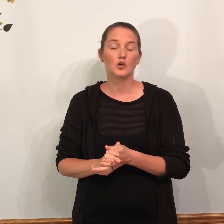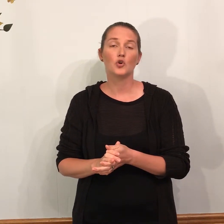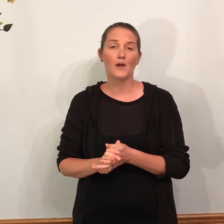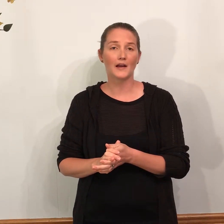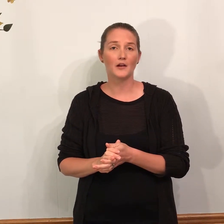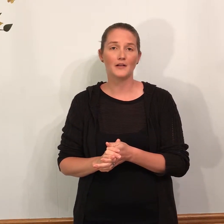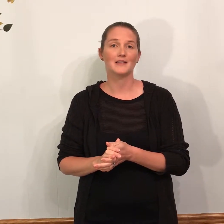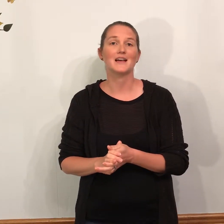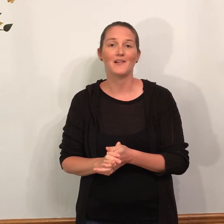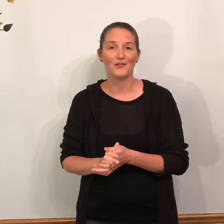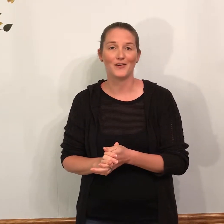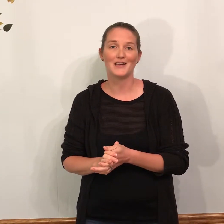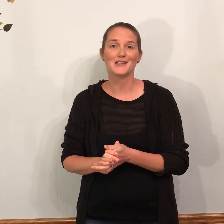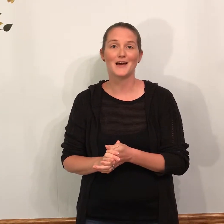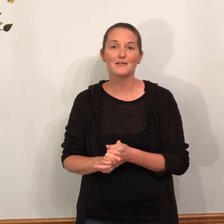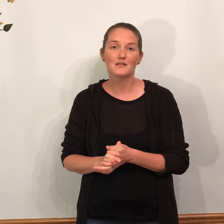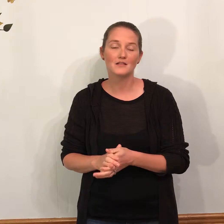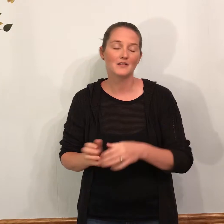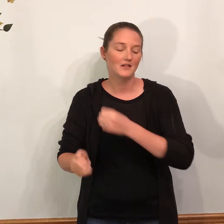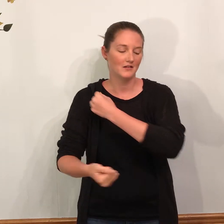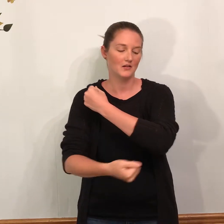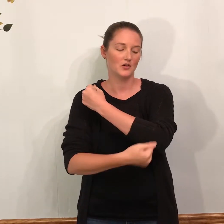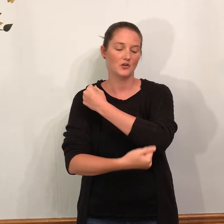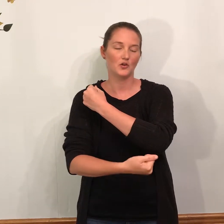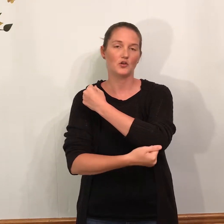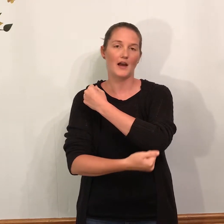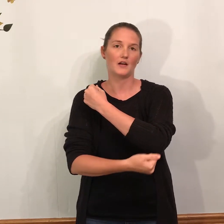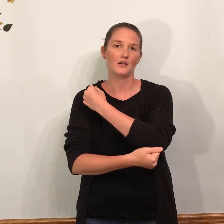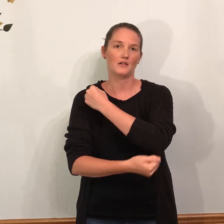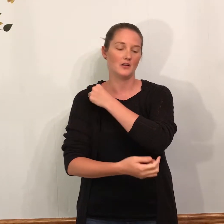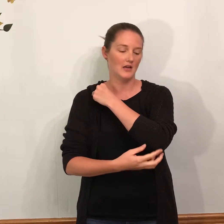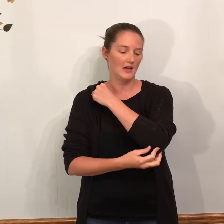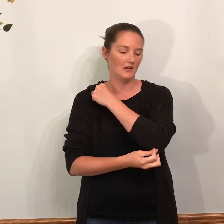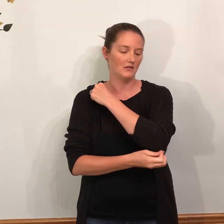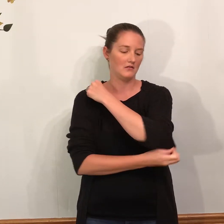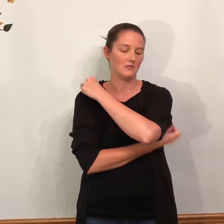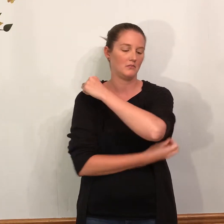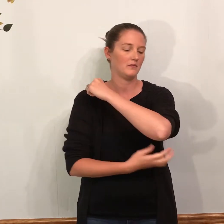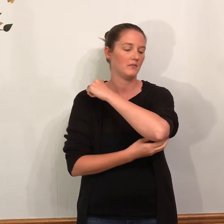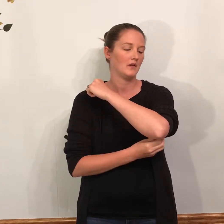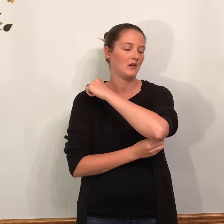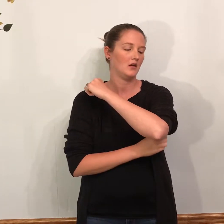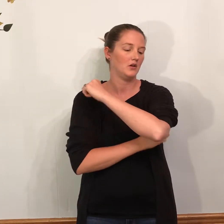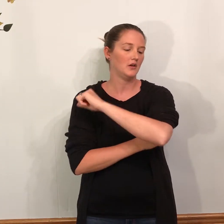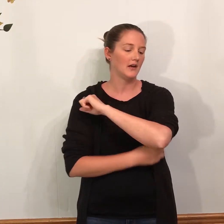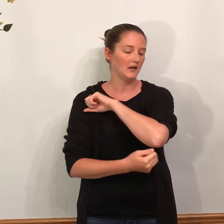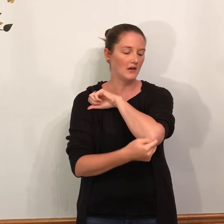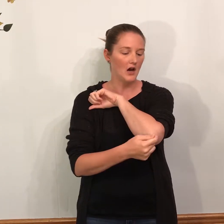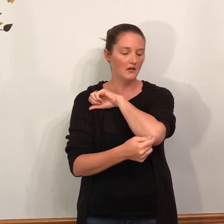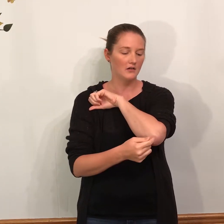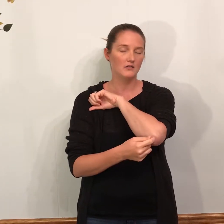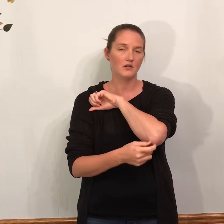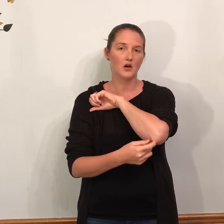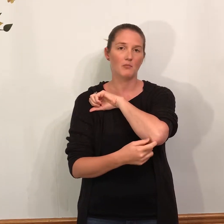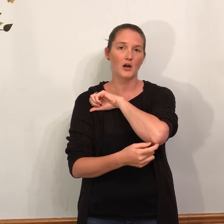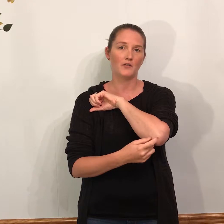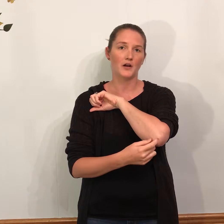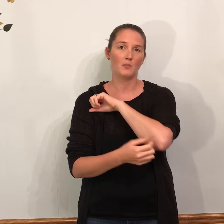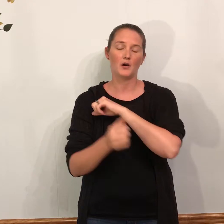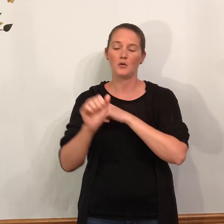Cracker is kind of a funny sign. Cracker. And you're going to knock the hard part of your elbow